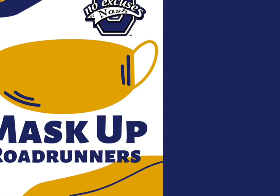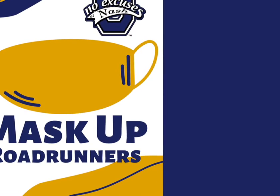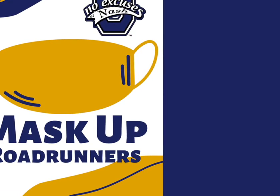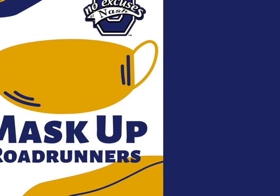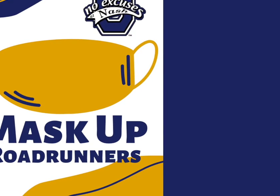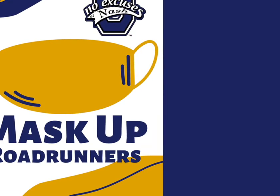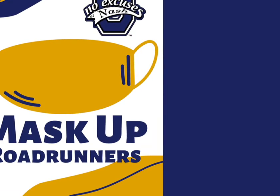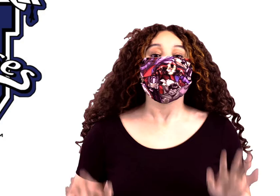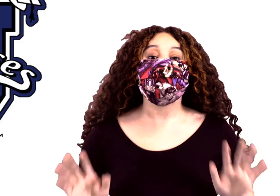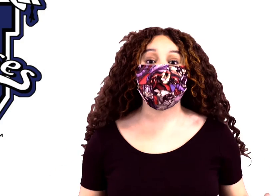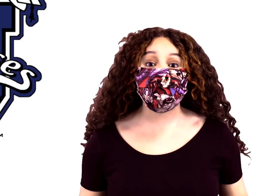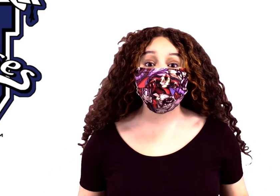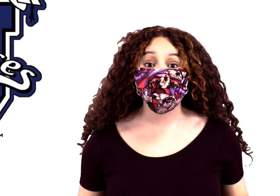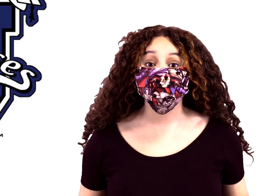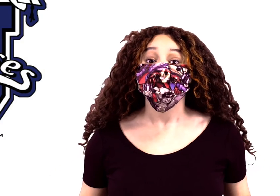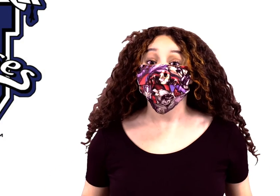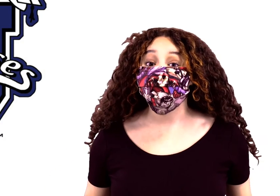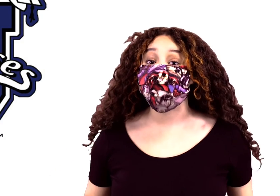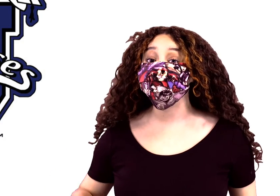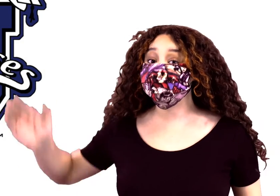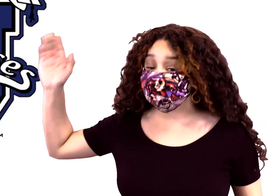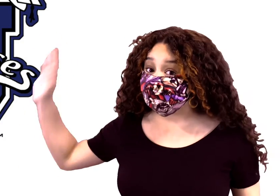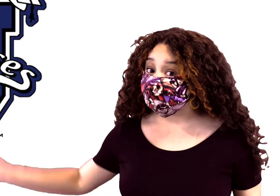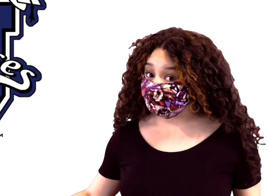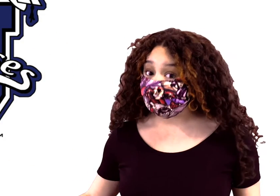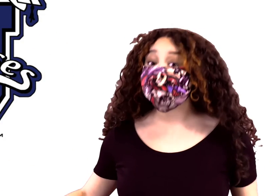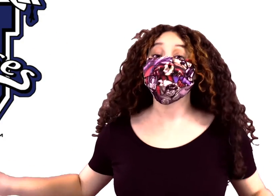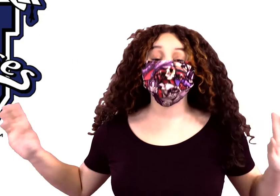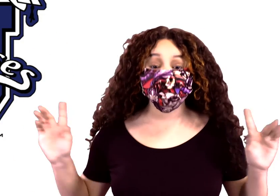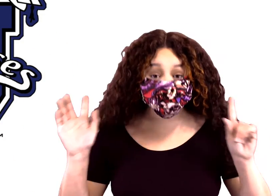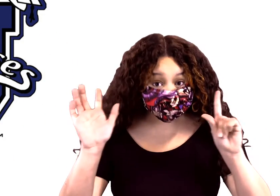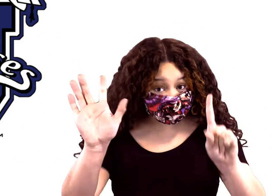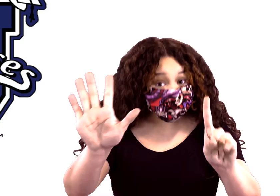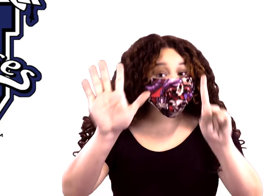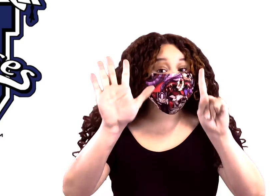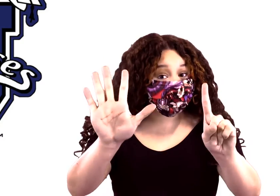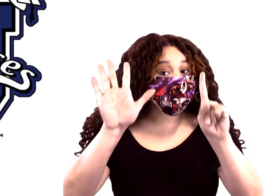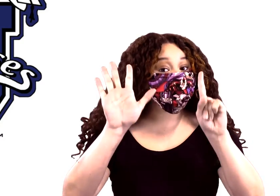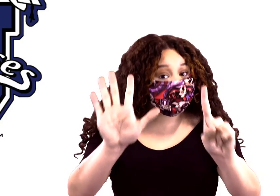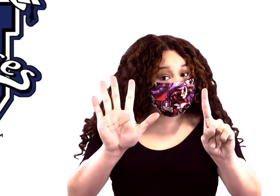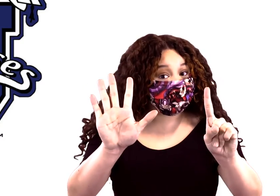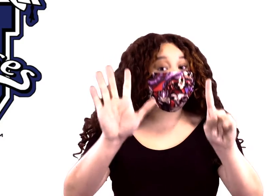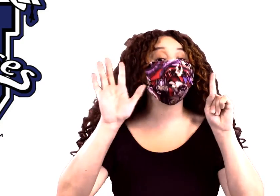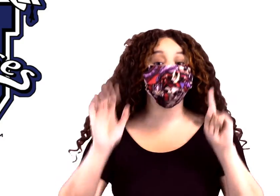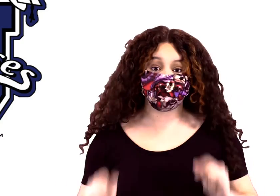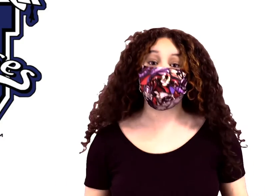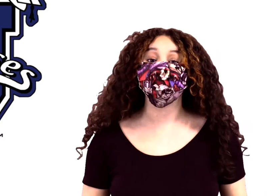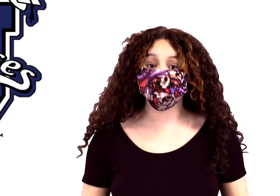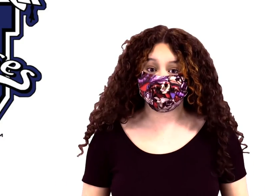and you have to sit six feet away in the cafeteria